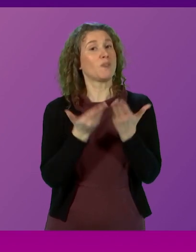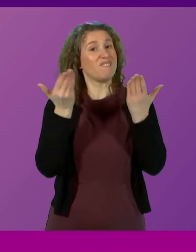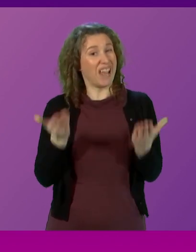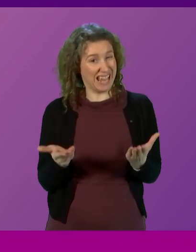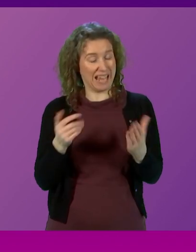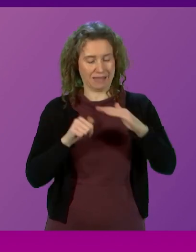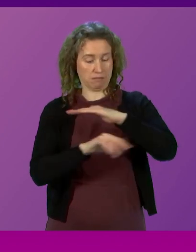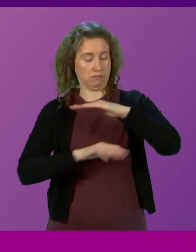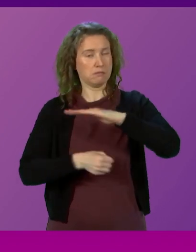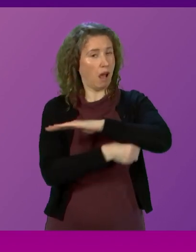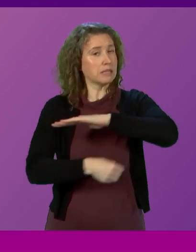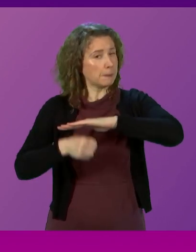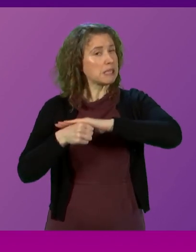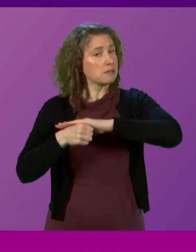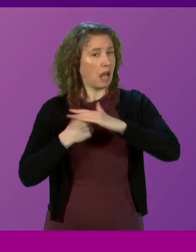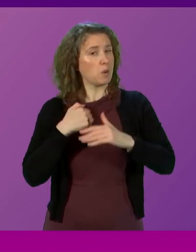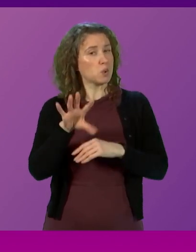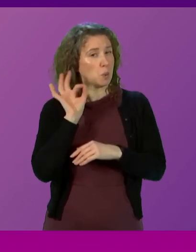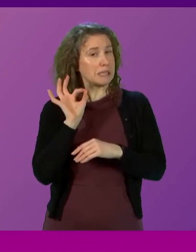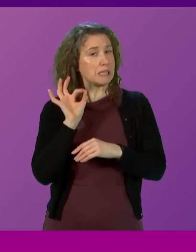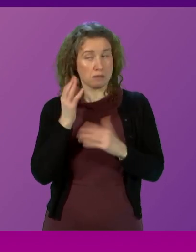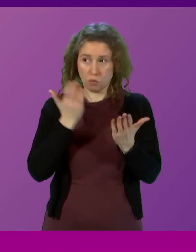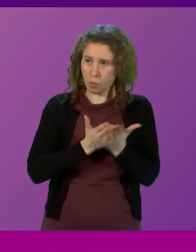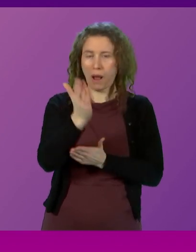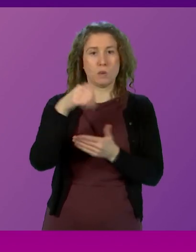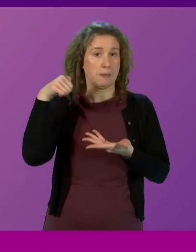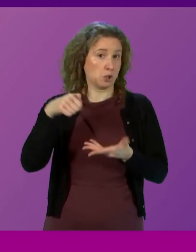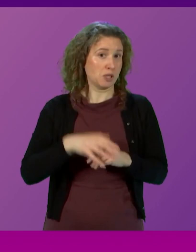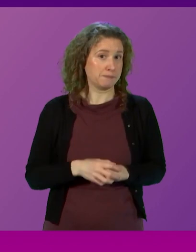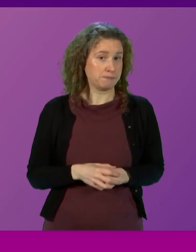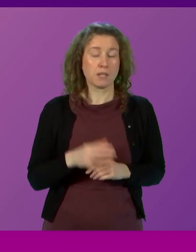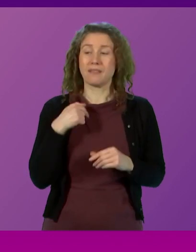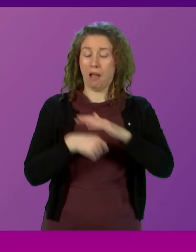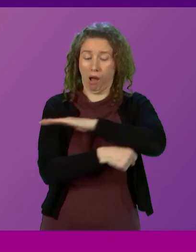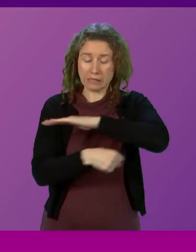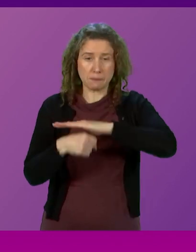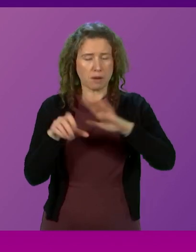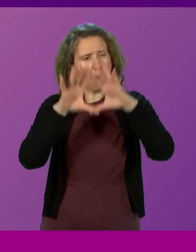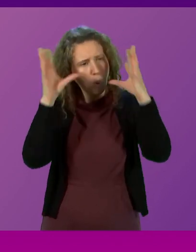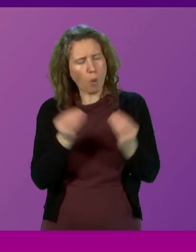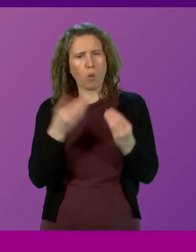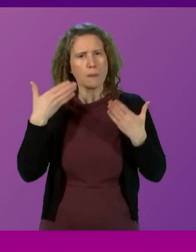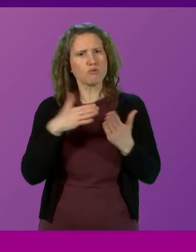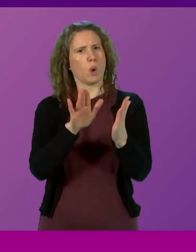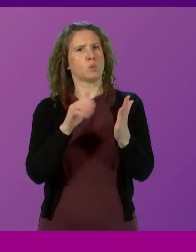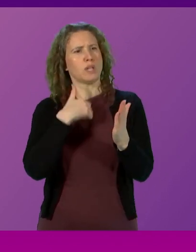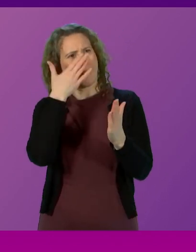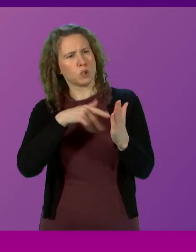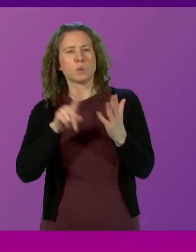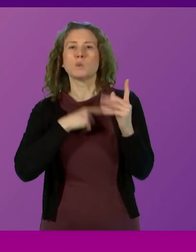underpins the choices we have made throughout this budget and it underpins our whole approach to taxation.